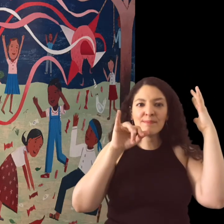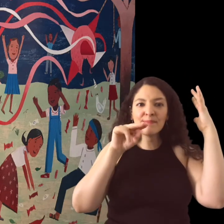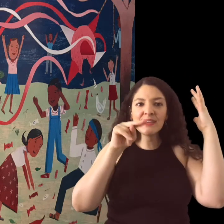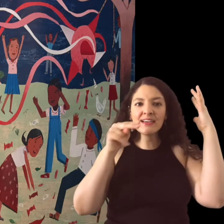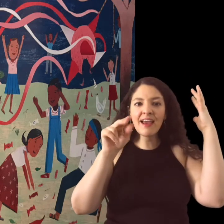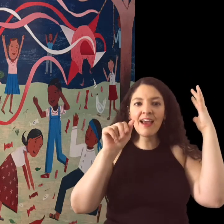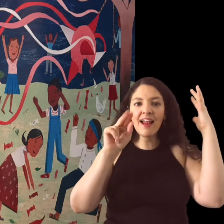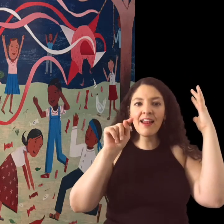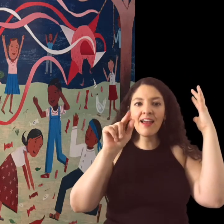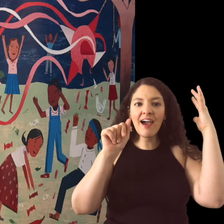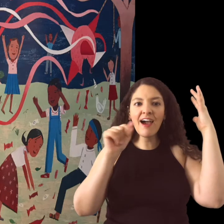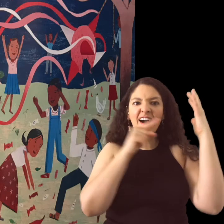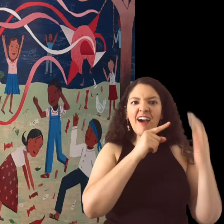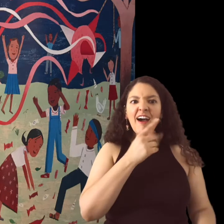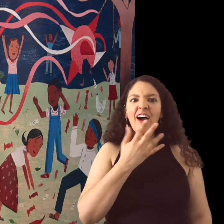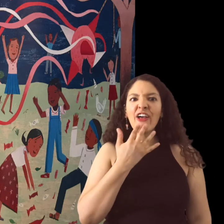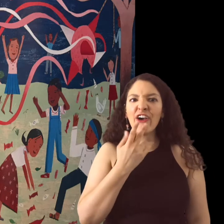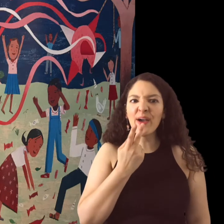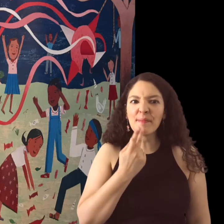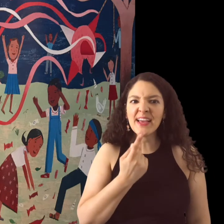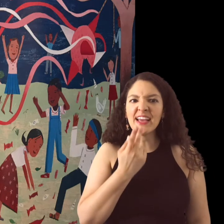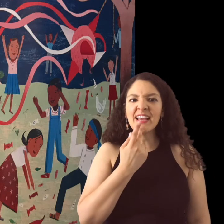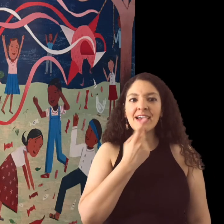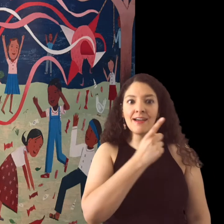Pink are piñatas. Watch out below.